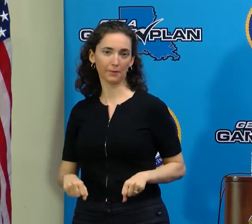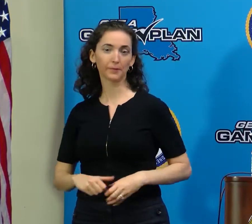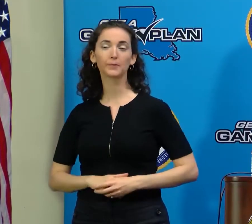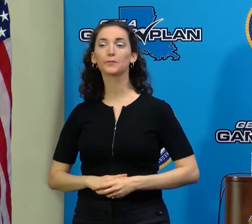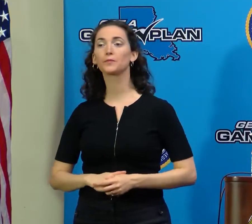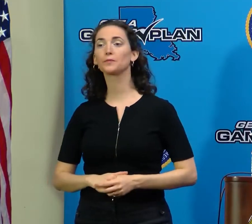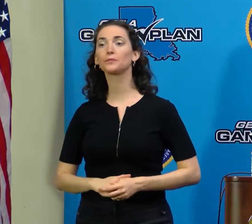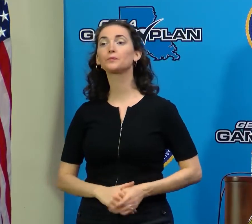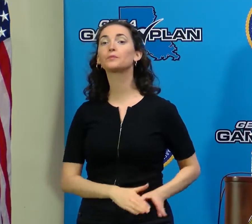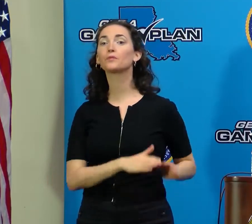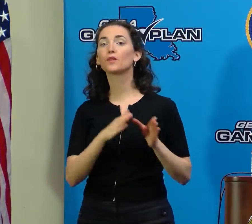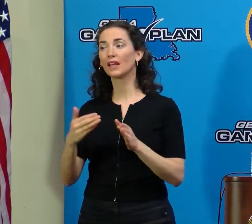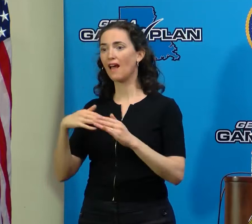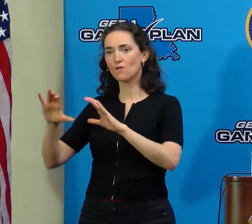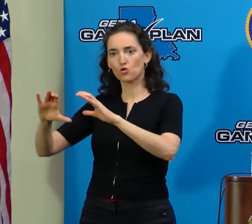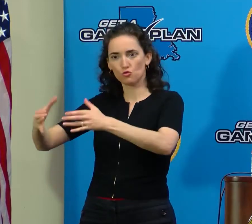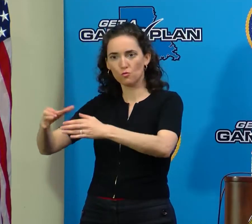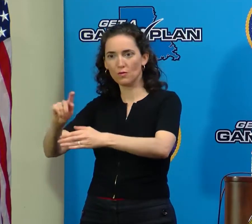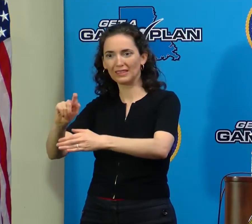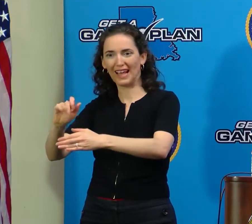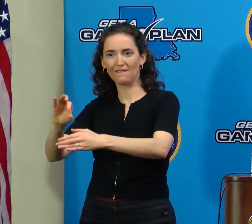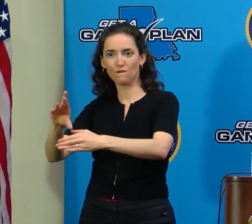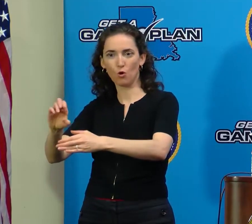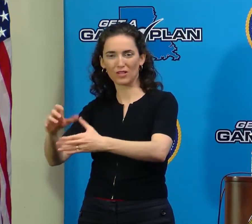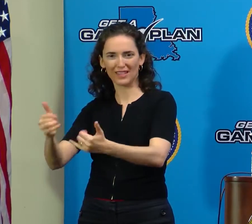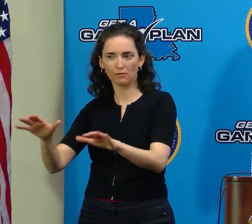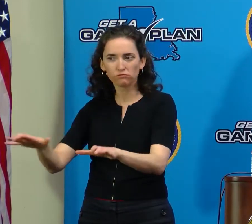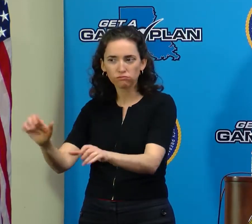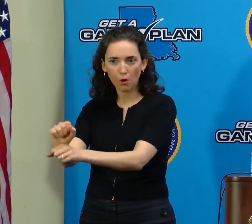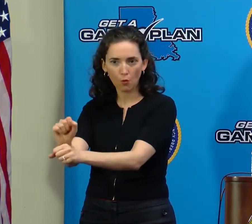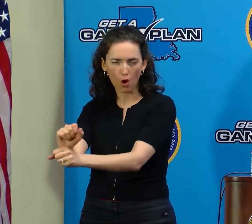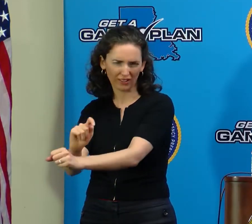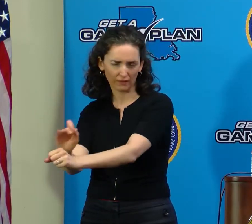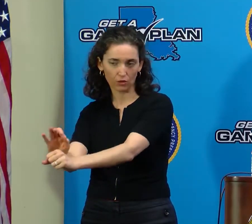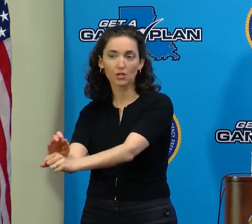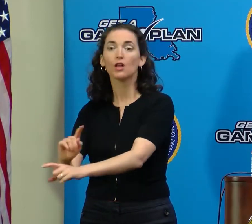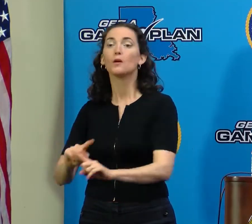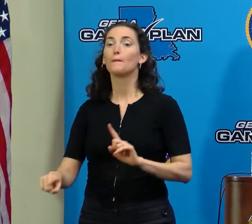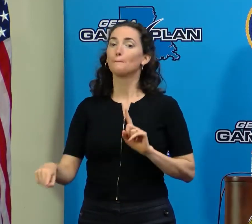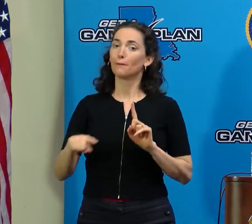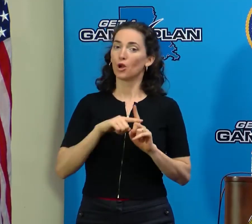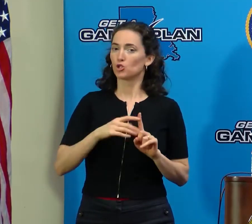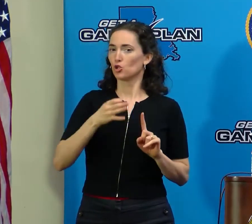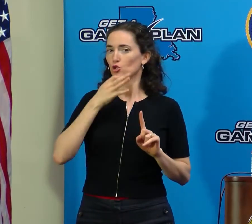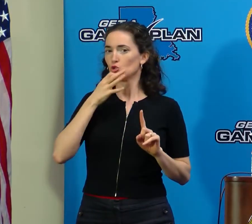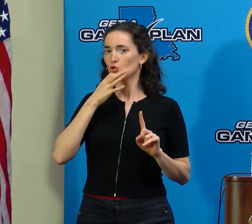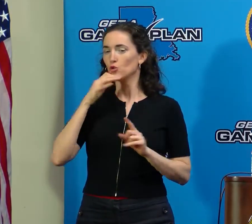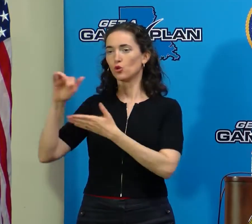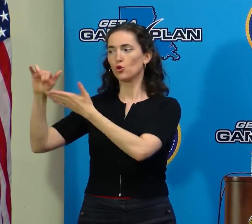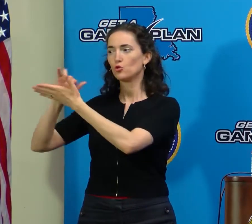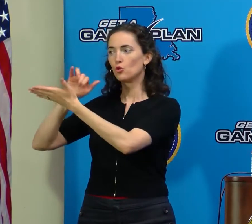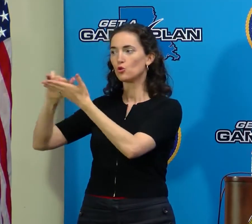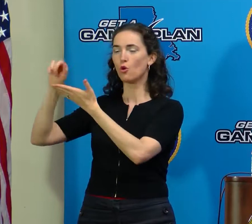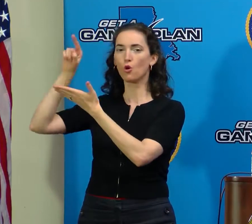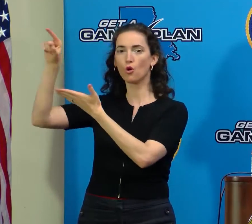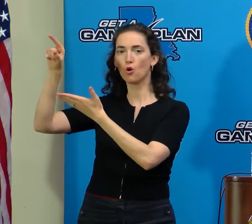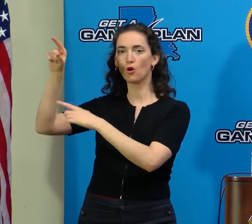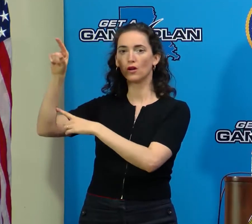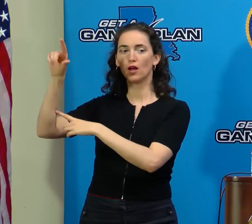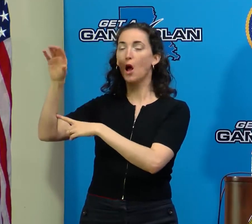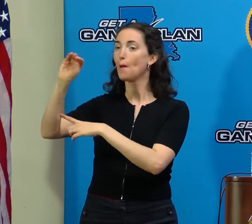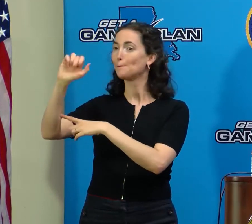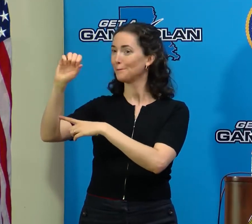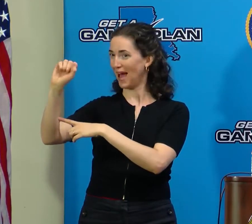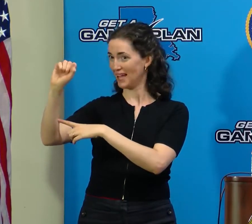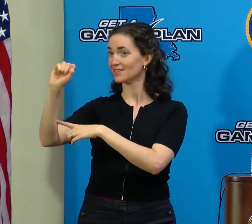to the task force currently on the ground, we have 200 additional individuals on the way from New York and from